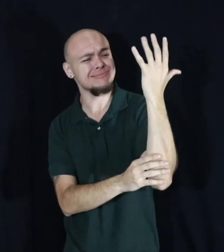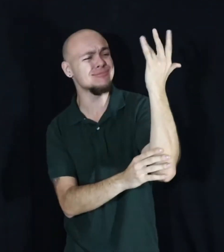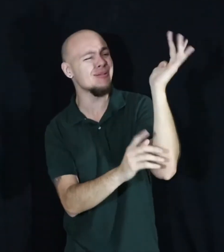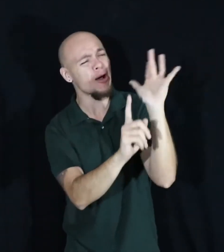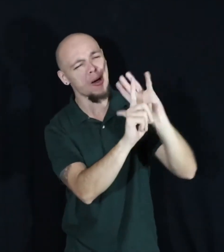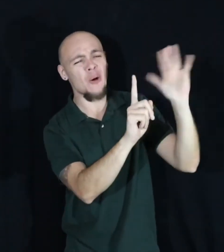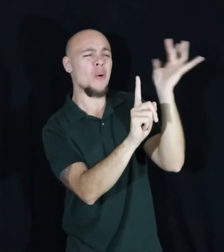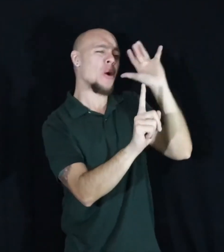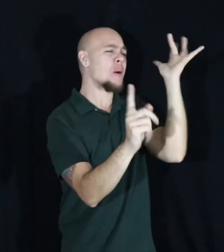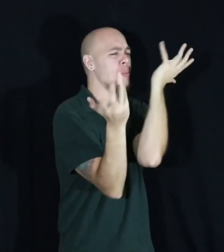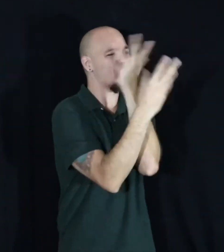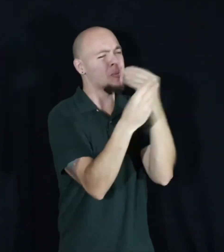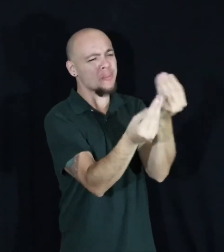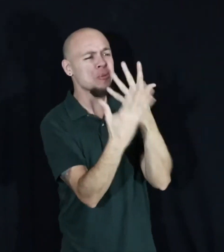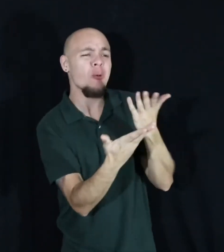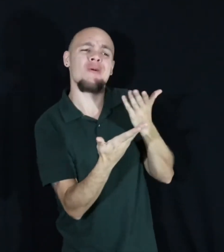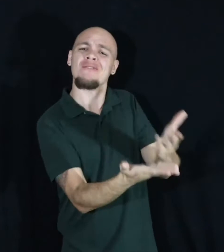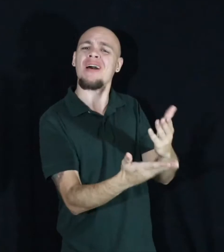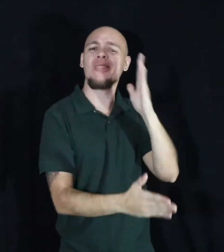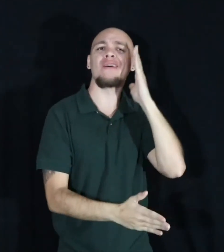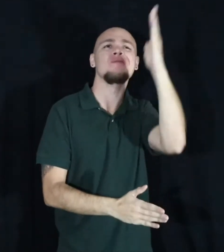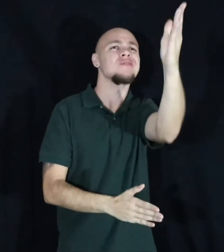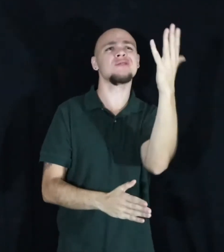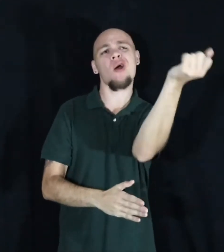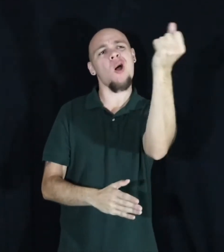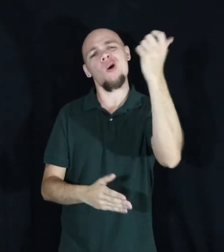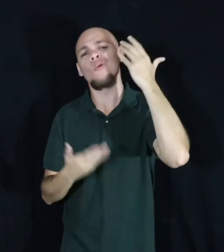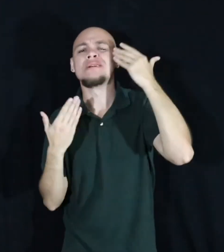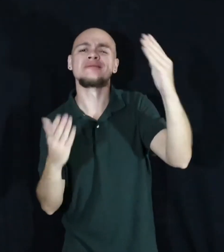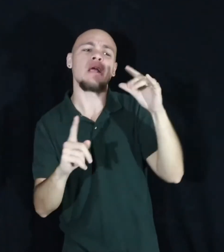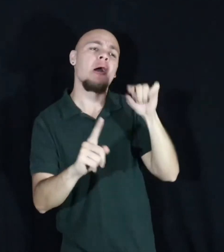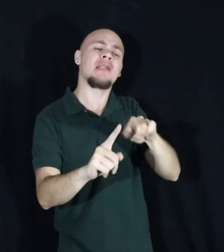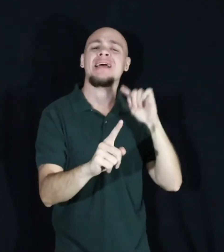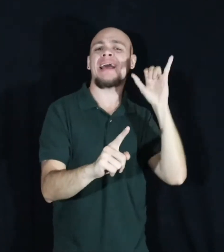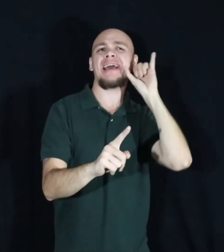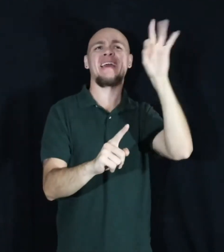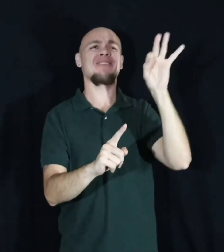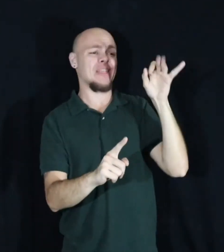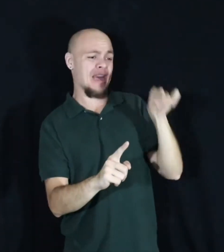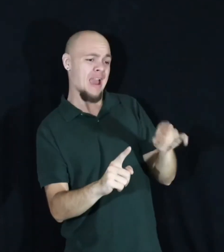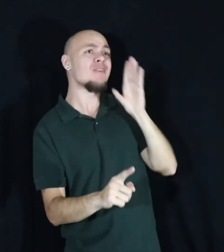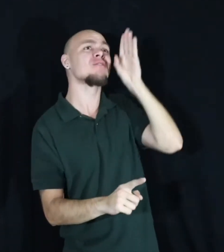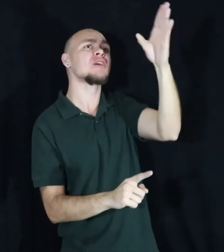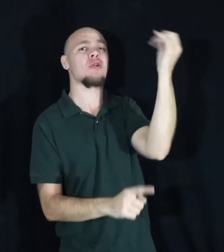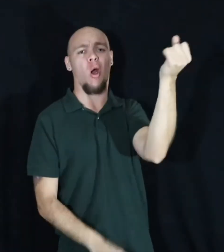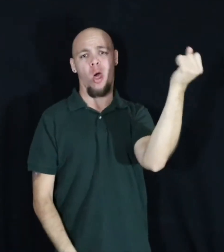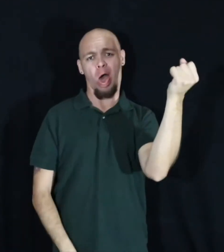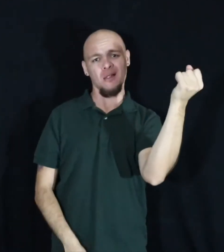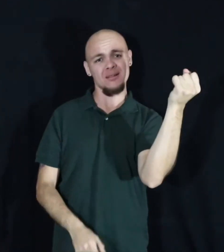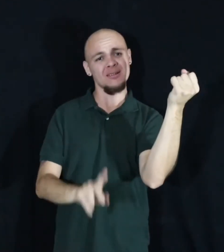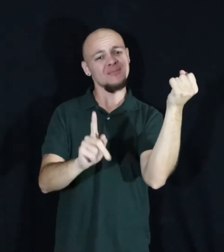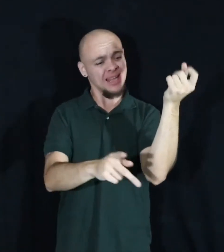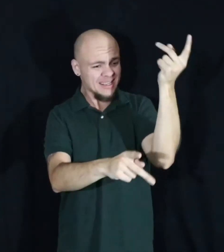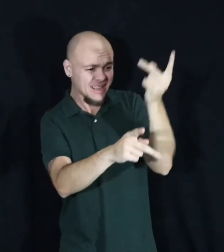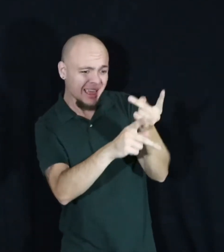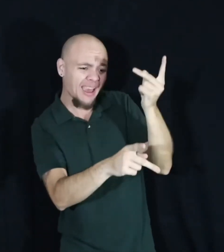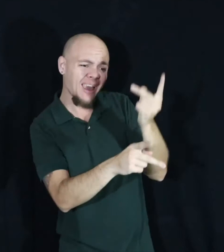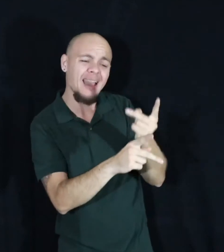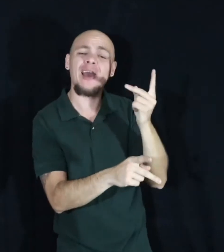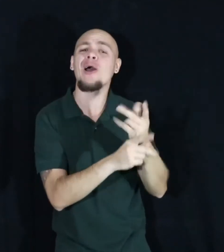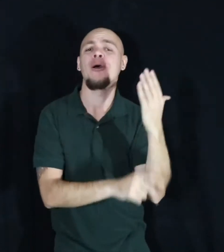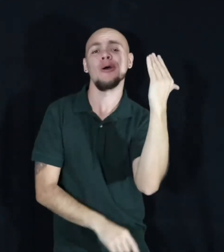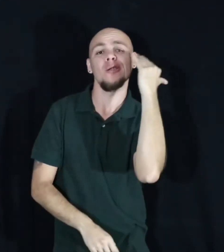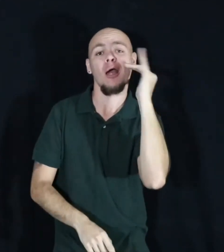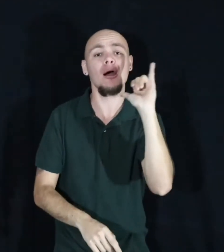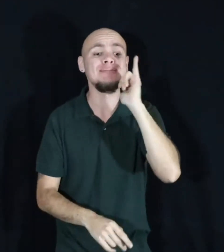Because we'll never know what our future holds if we keep their future on hold, but proceed with care. Know that